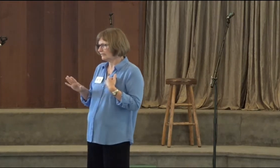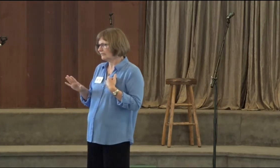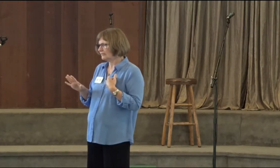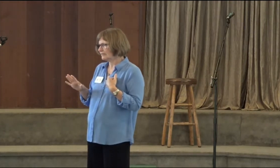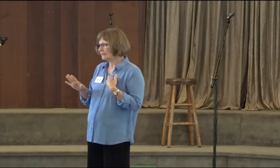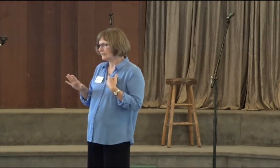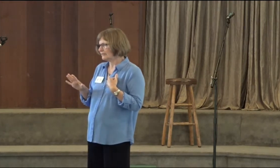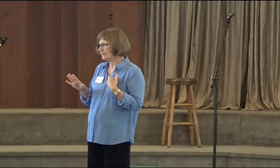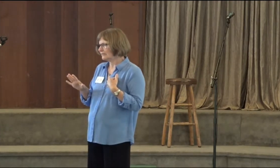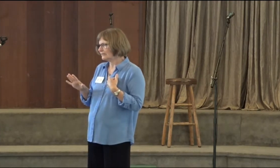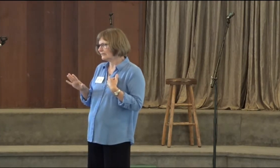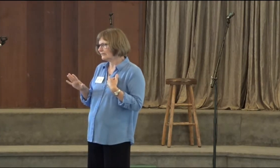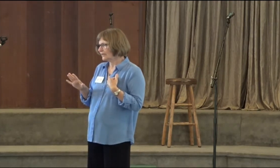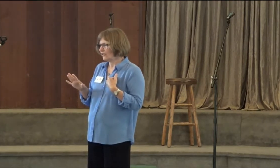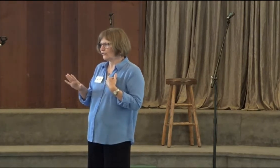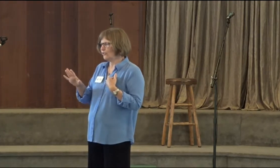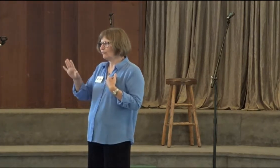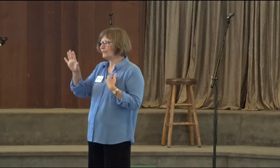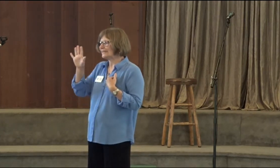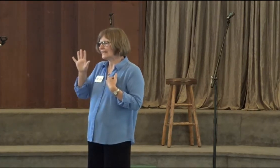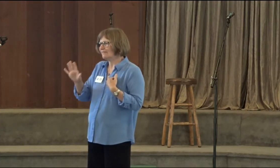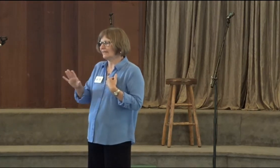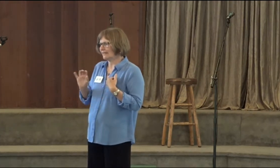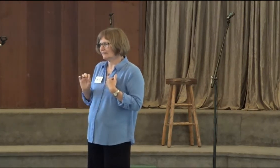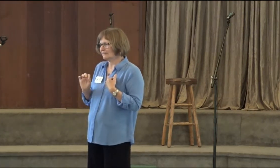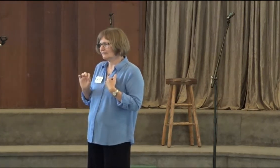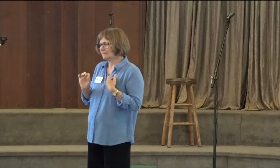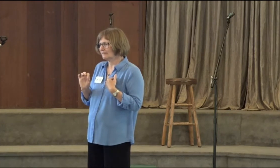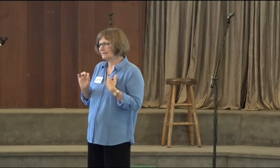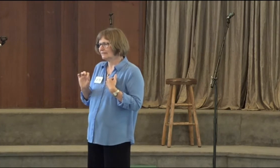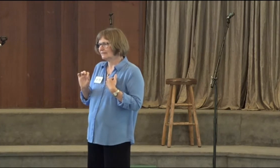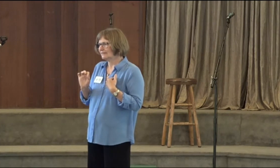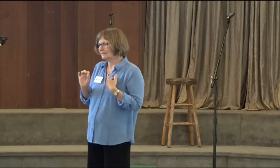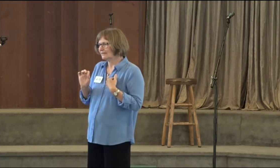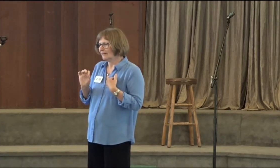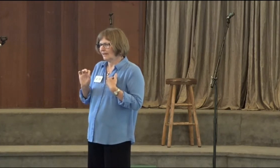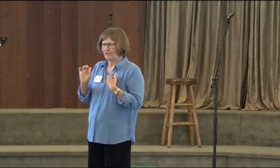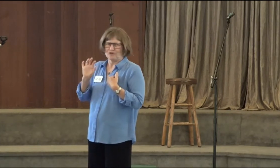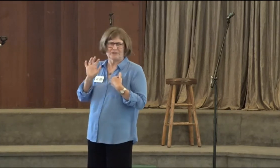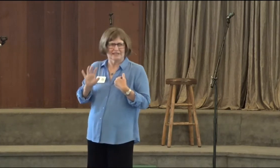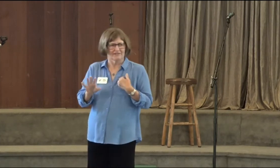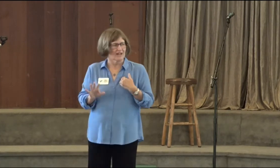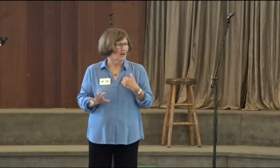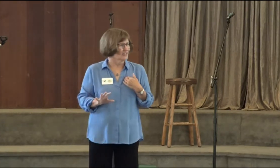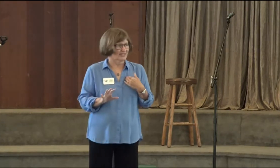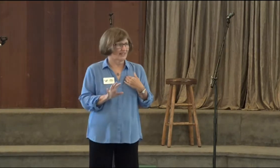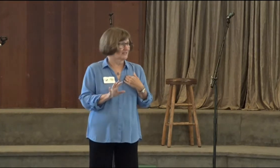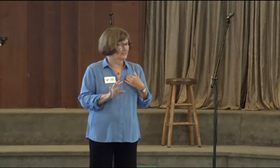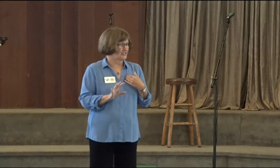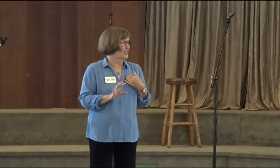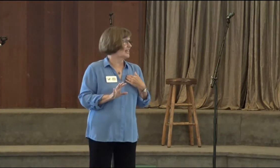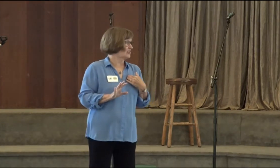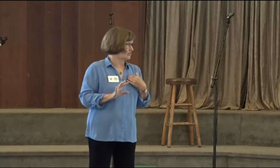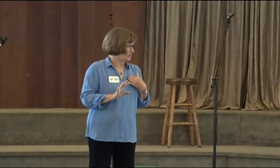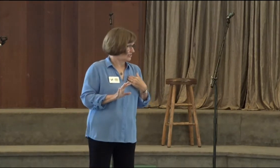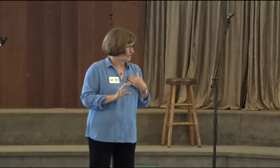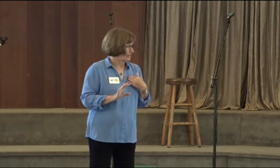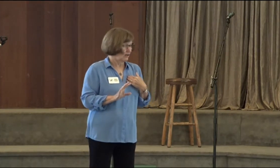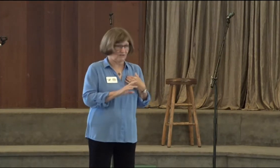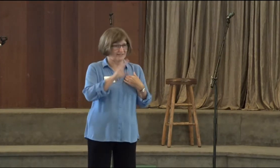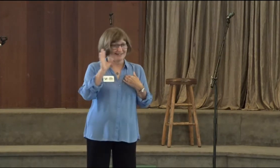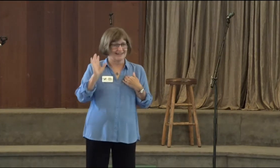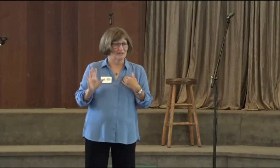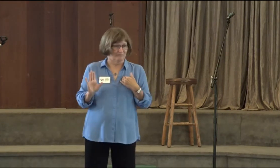love, through believing, through believing ourselves, change